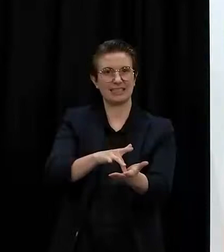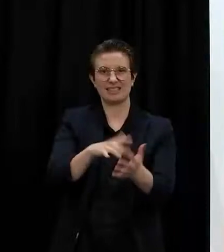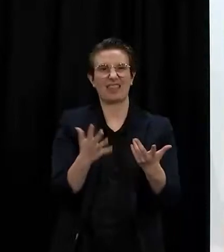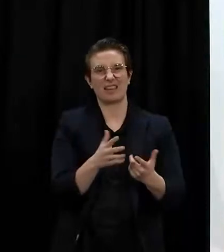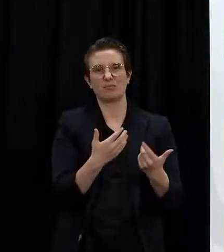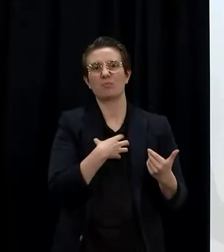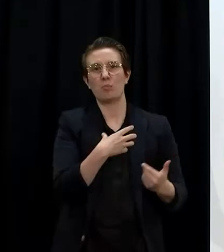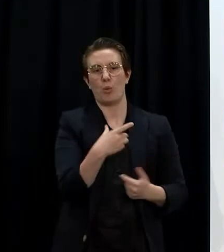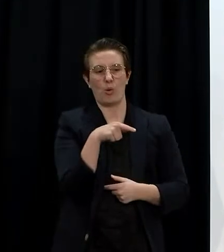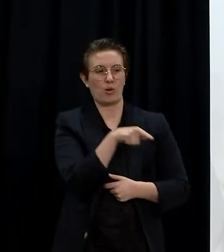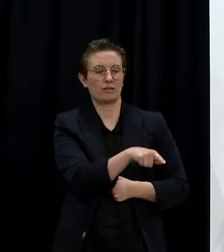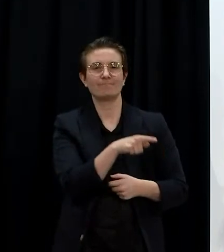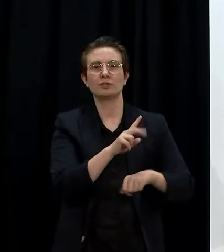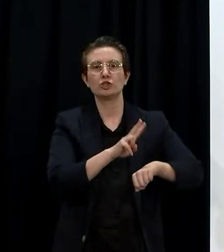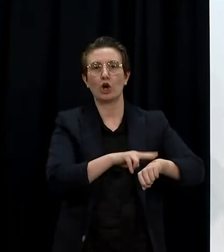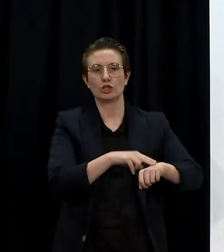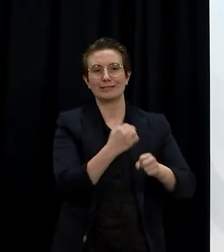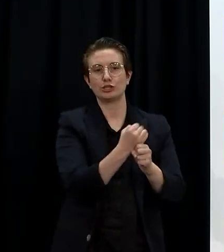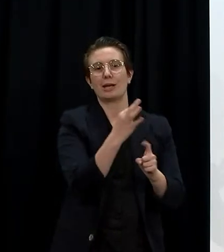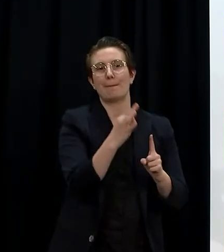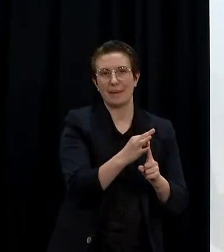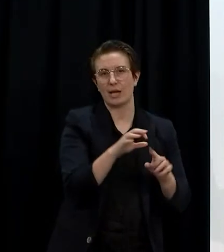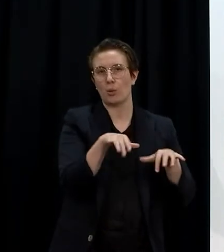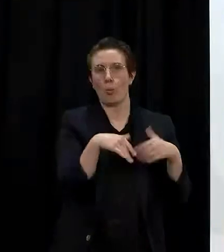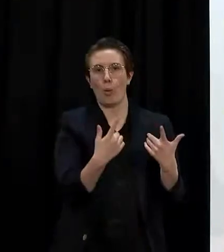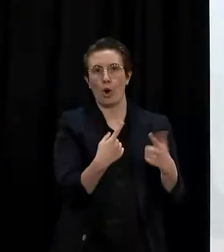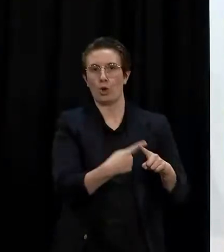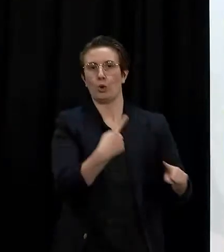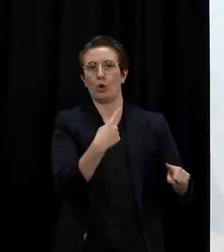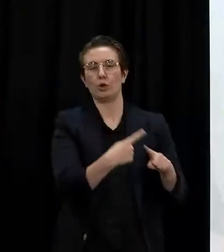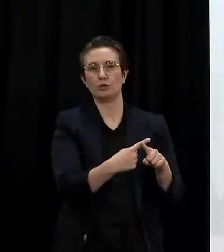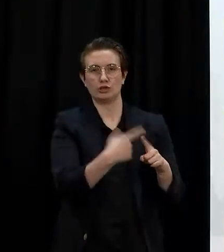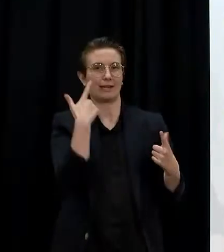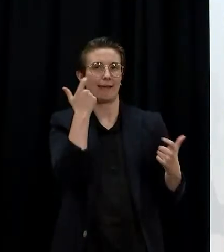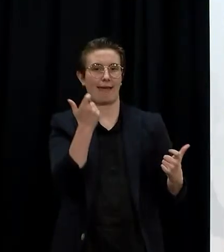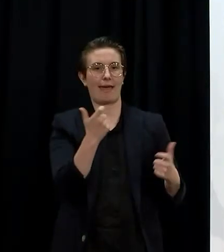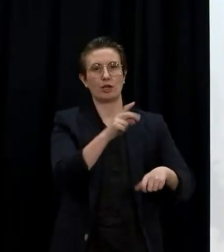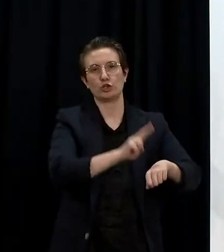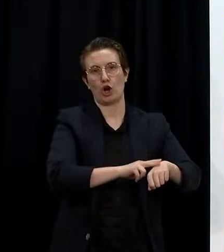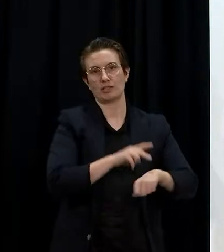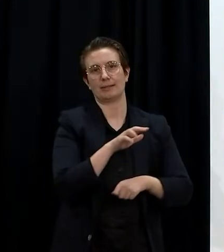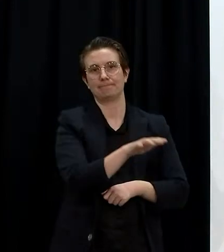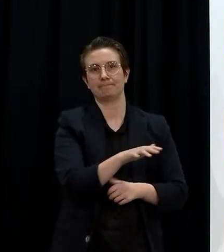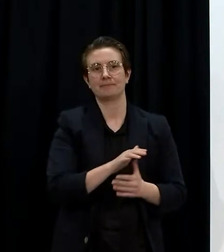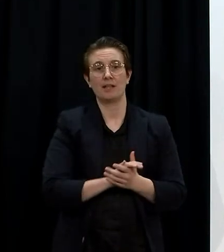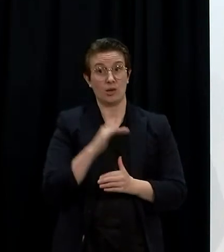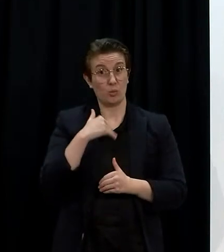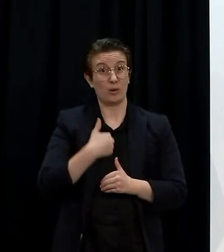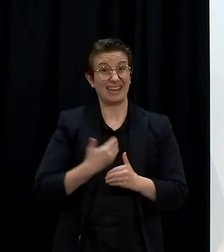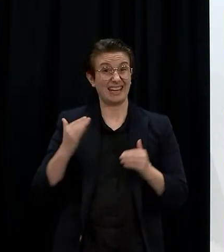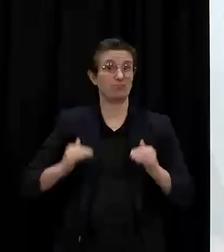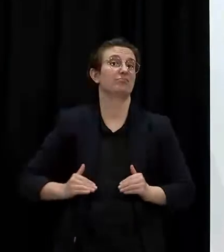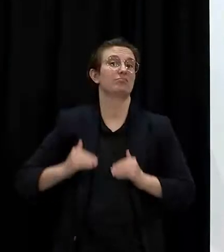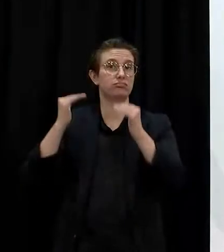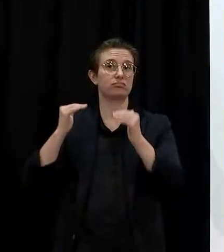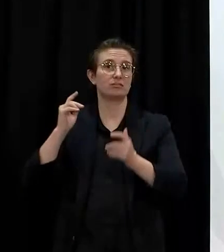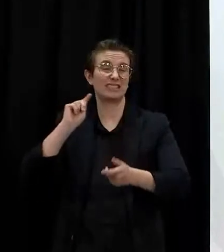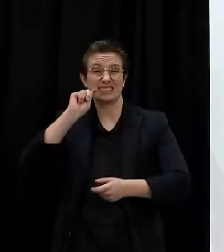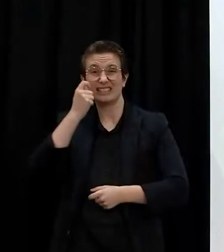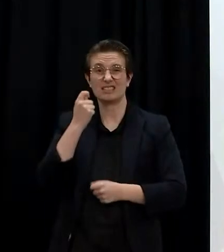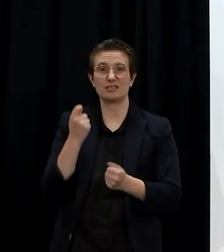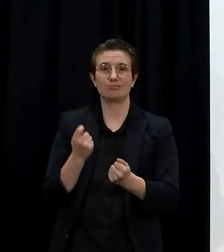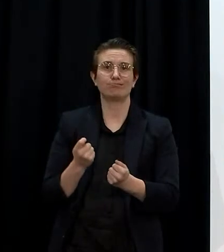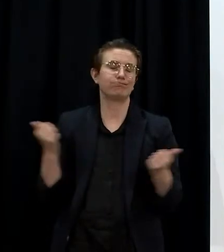practice and urgent care clinics. We need to have higher levels of testing across Tamaki Makaurau to give us confidence